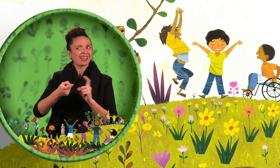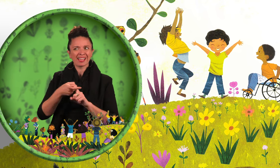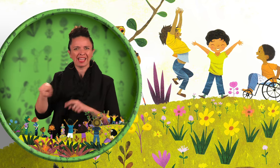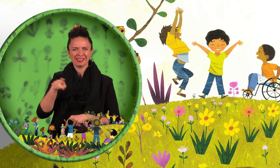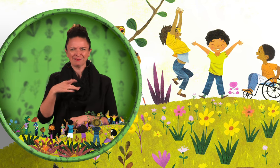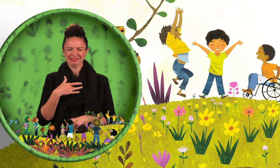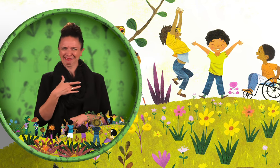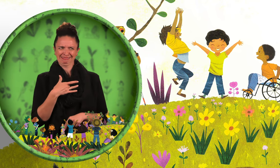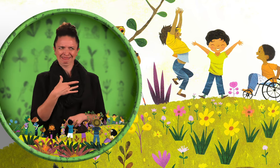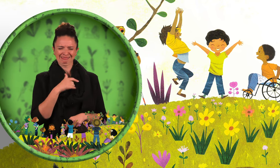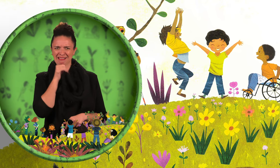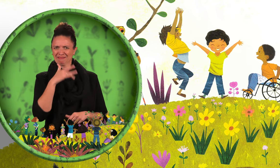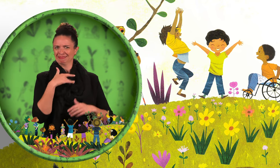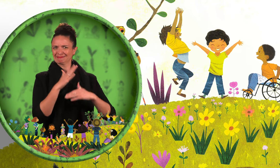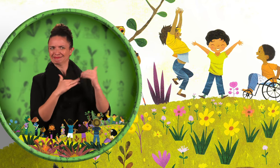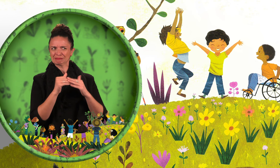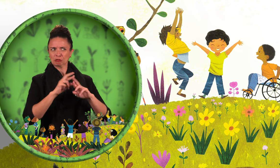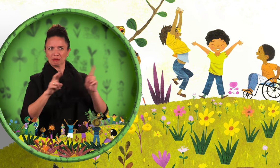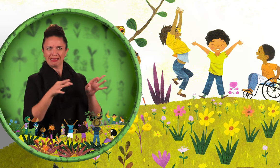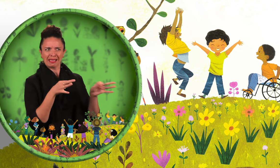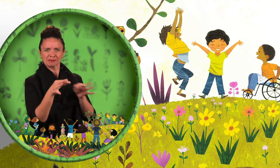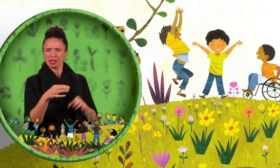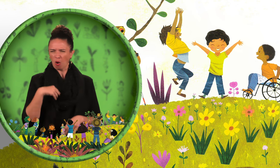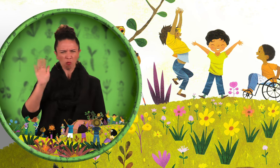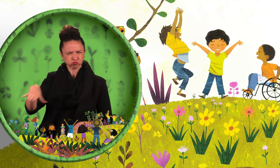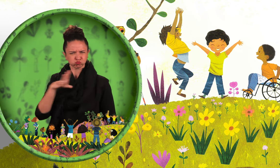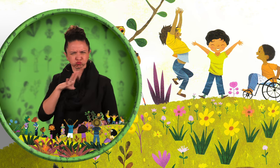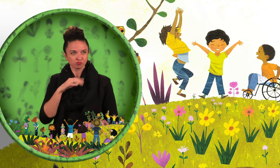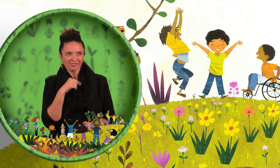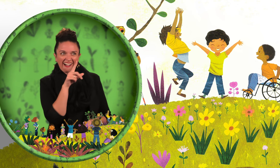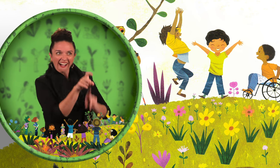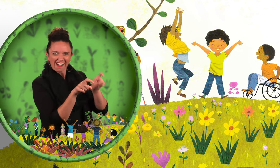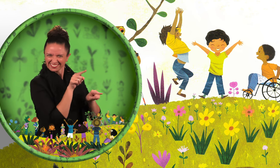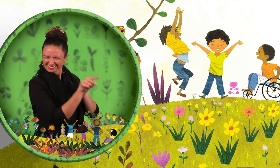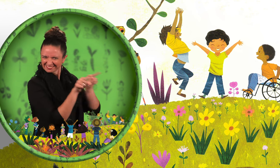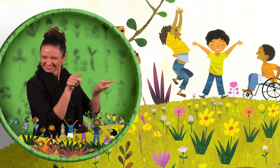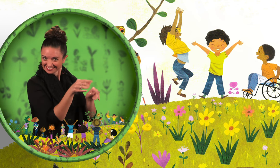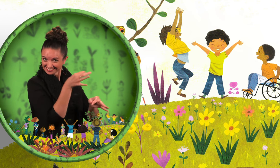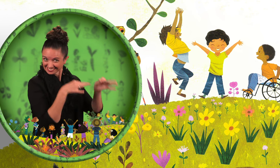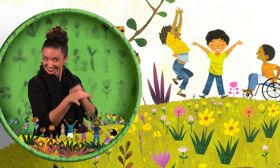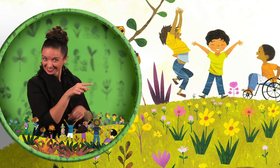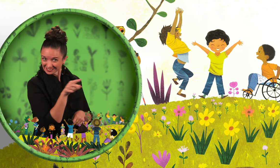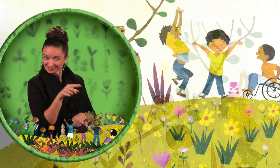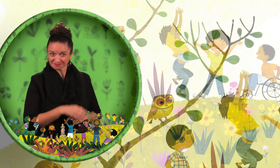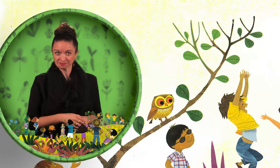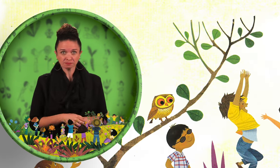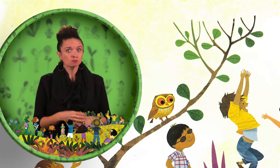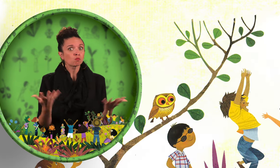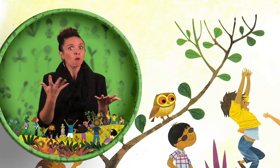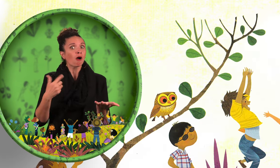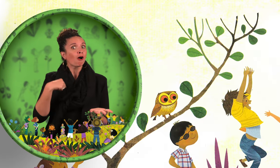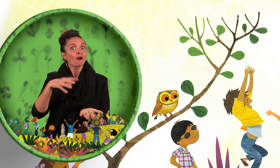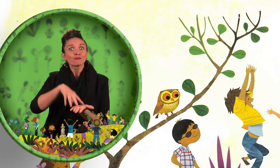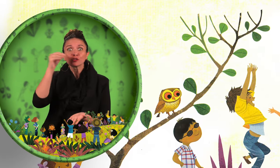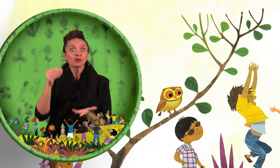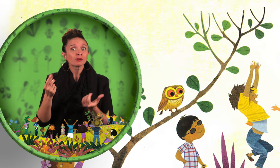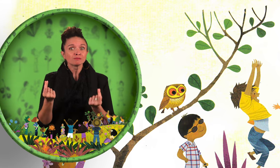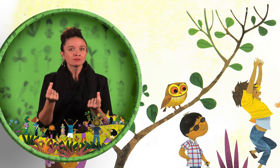especially if my friends don't feel ready to explain. This is what I've learned.